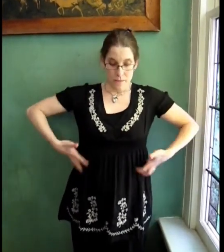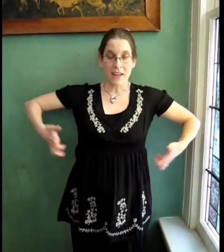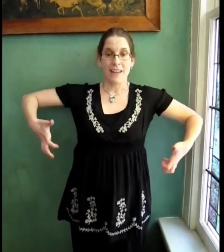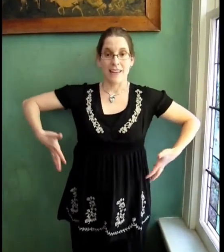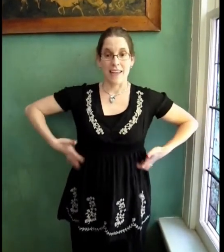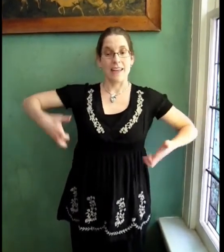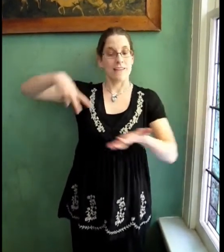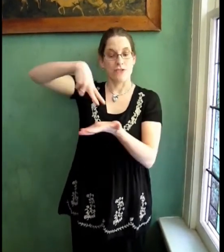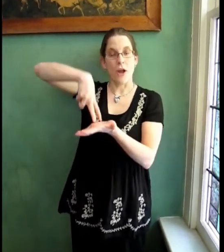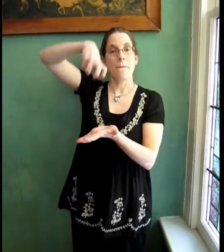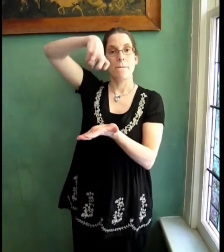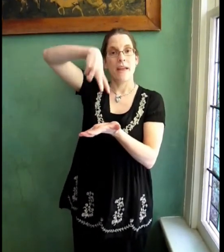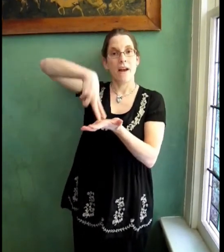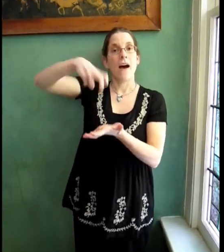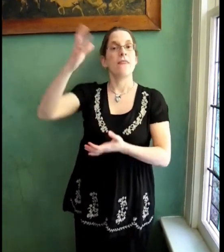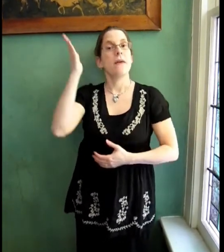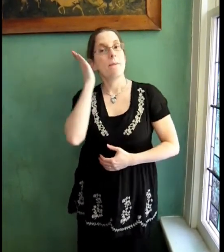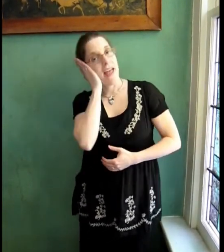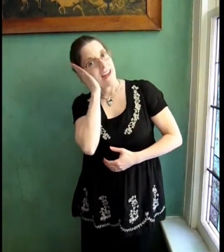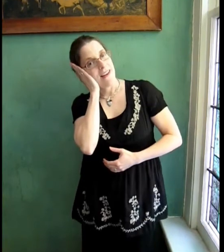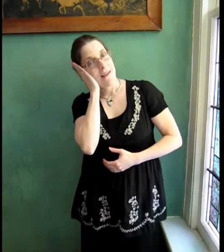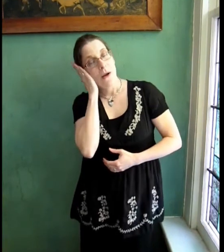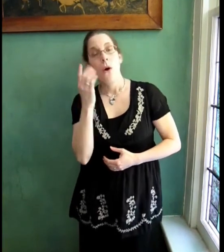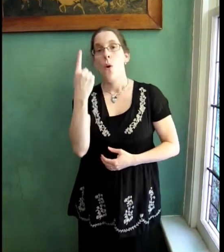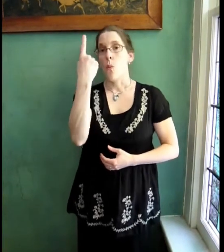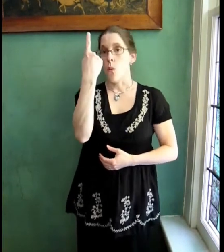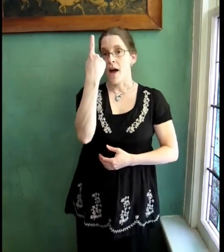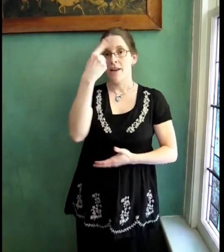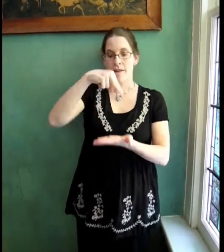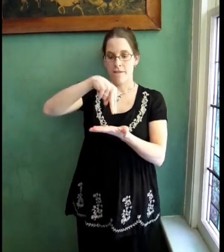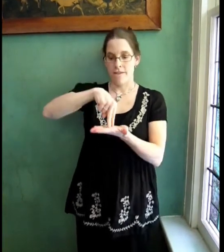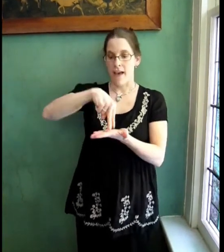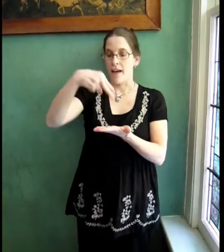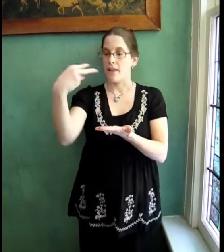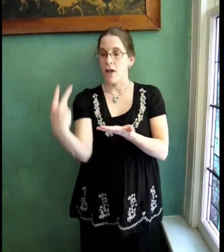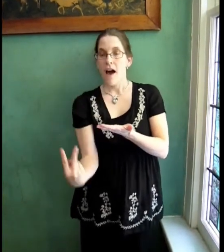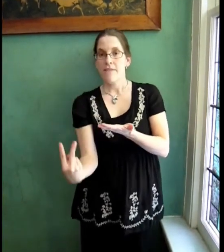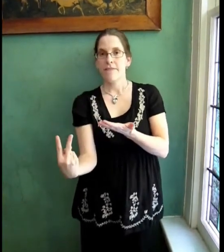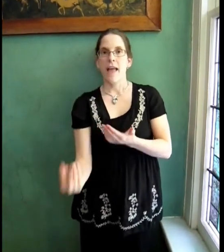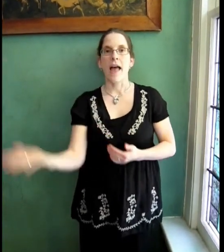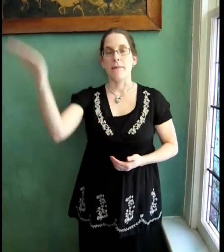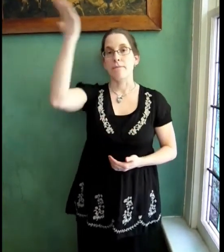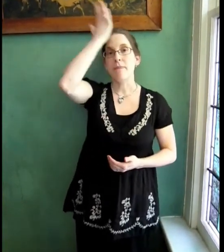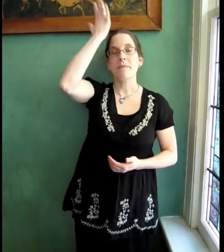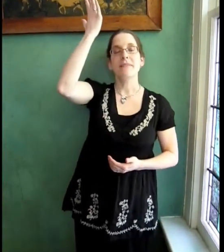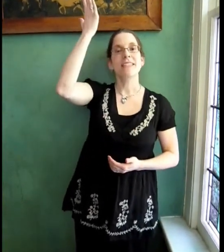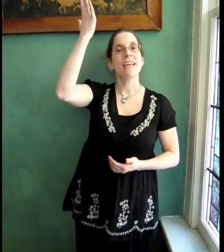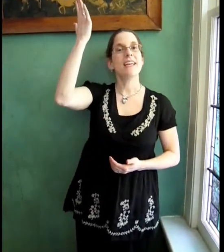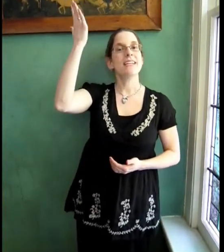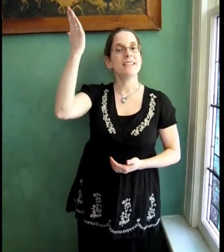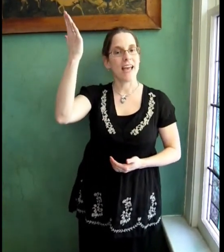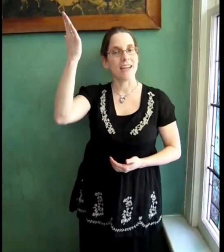monkeys jumping on the bed. One fell off and bumped his head.